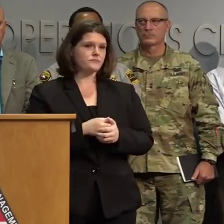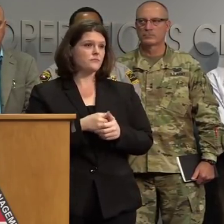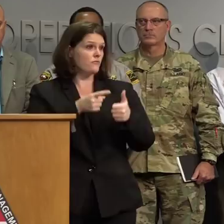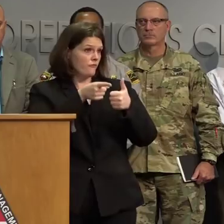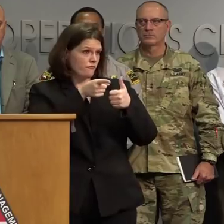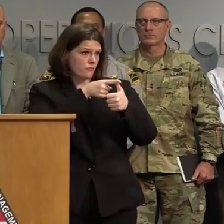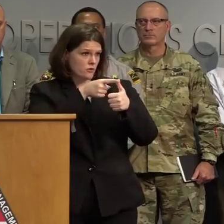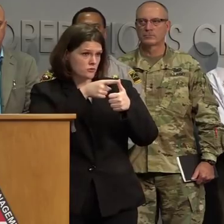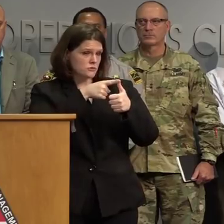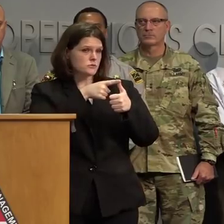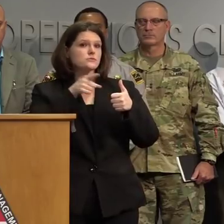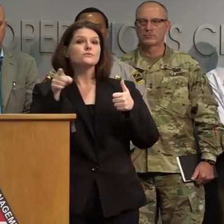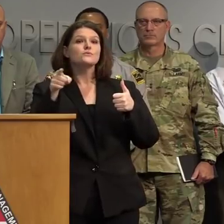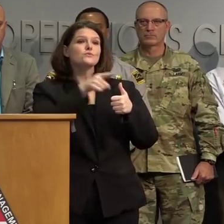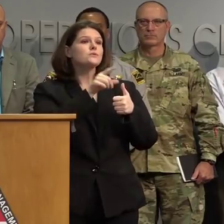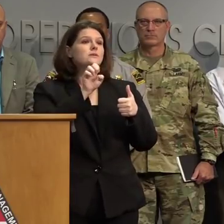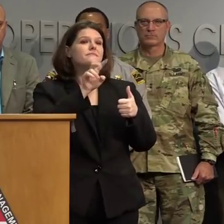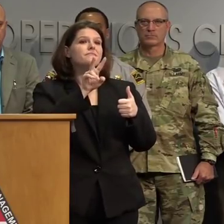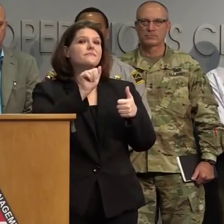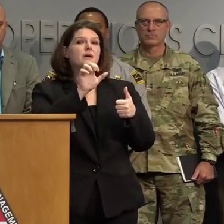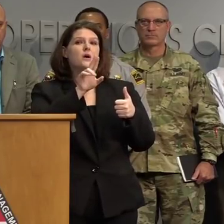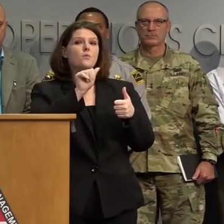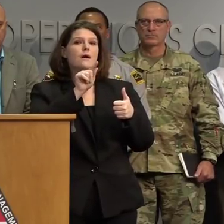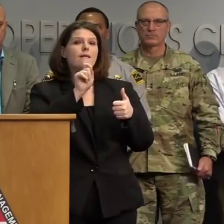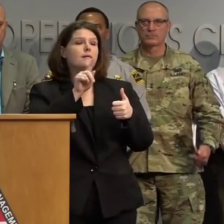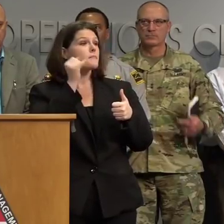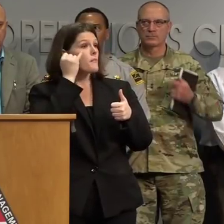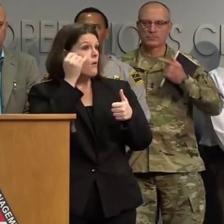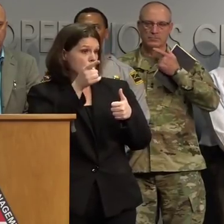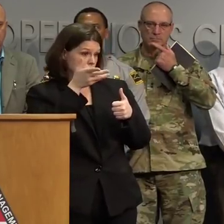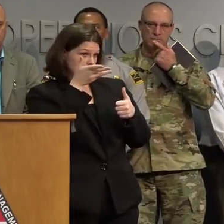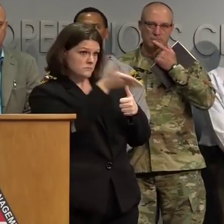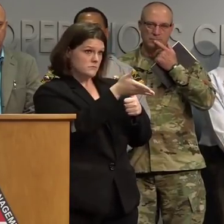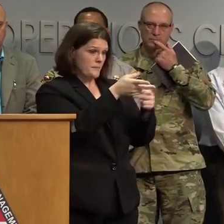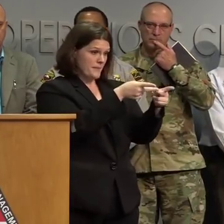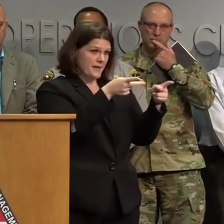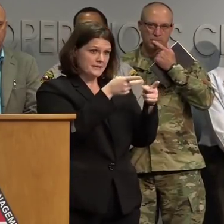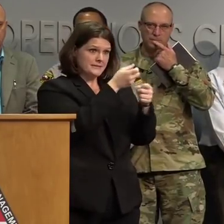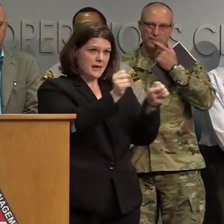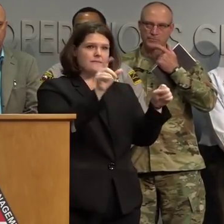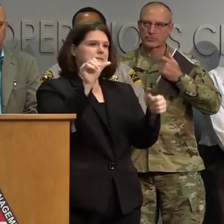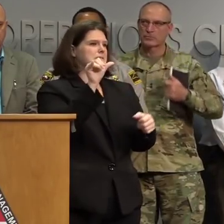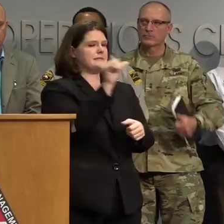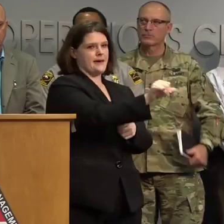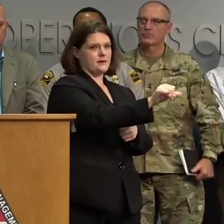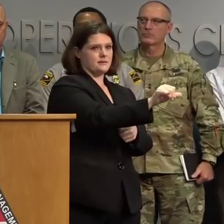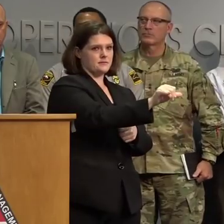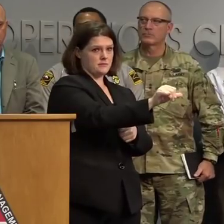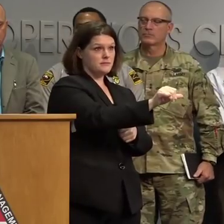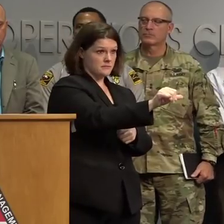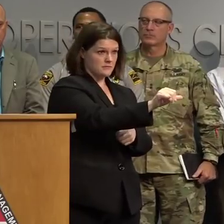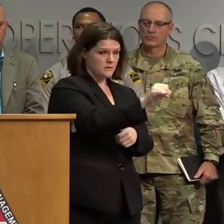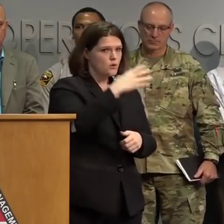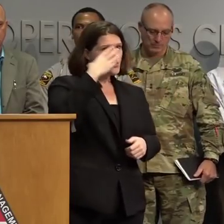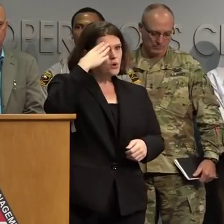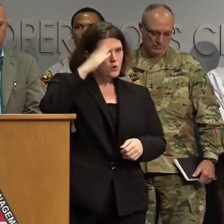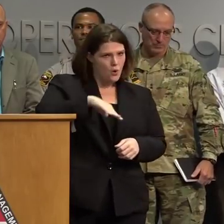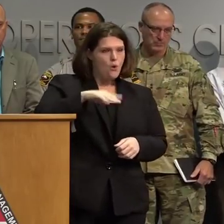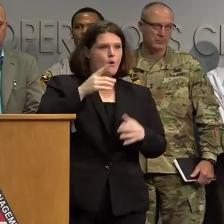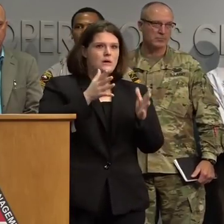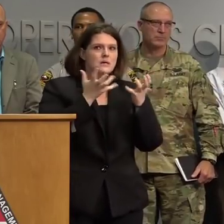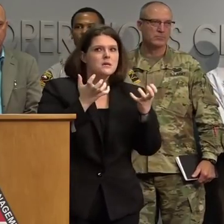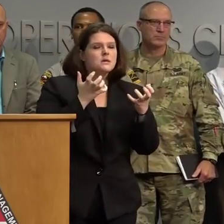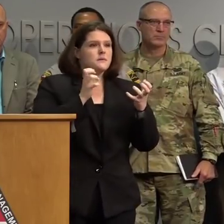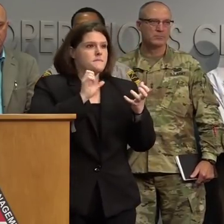people who have evacuated, if you are safe, stay put. We know that people are